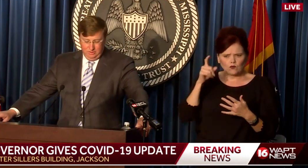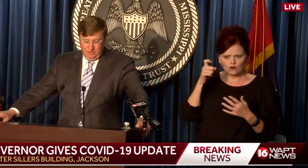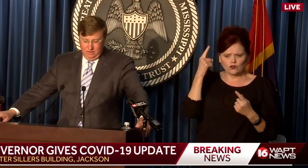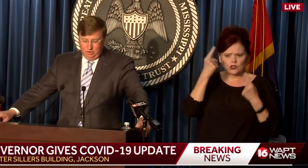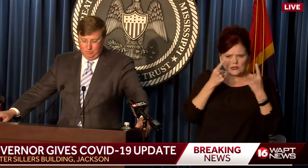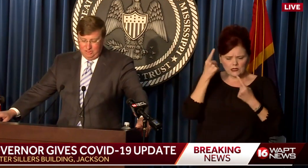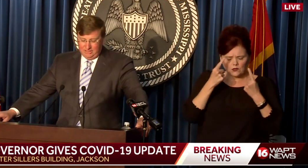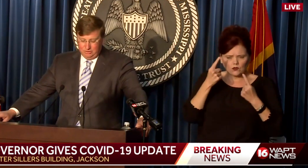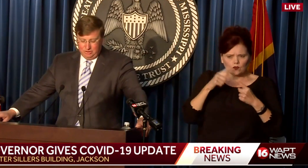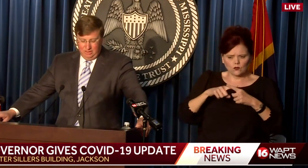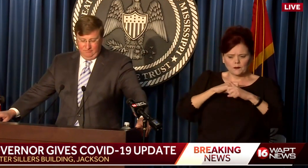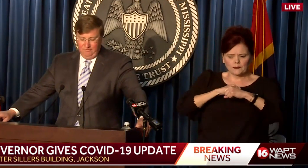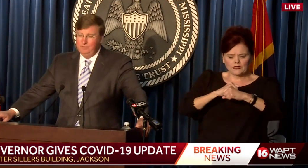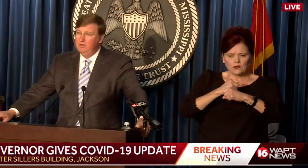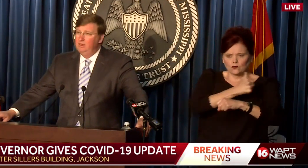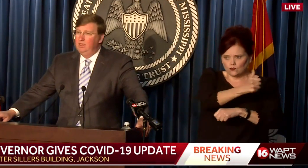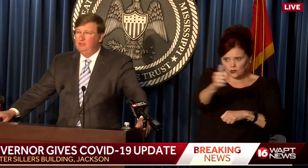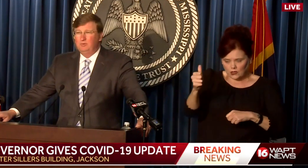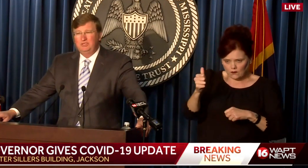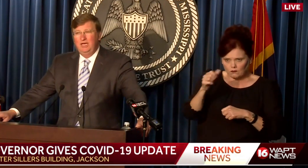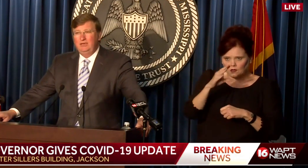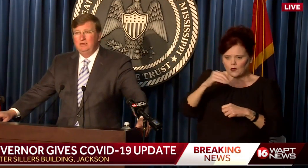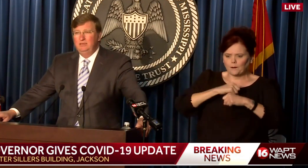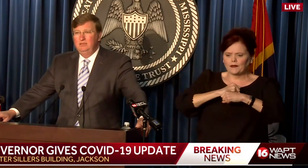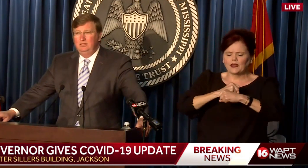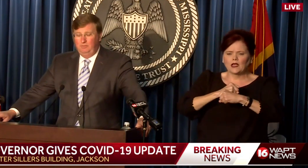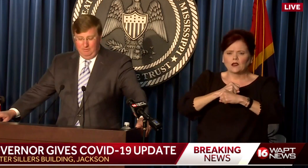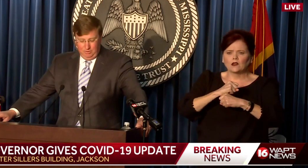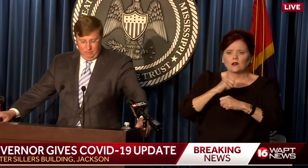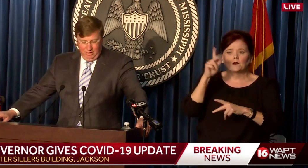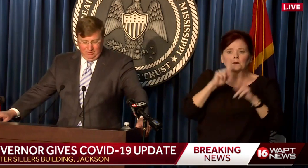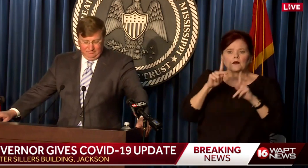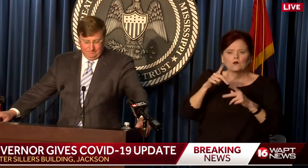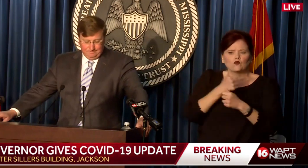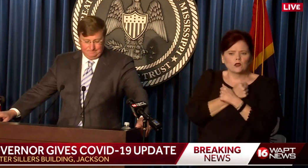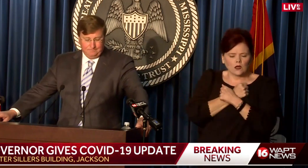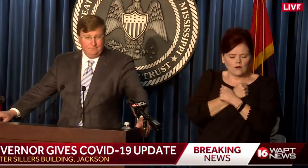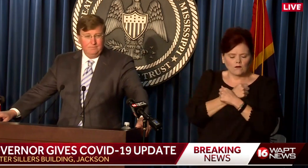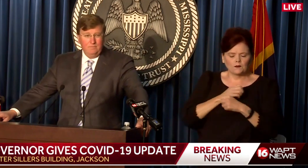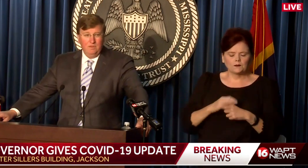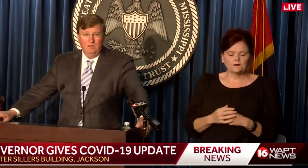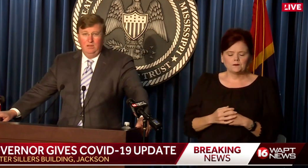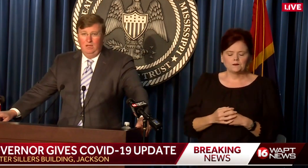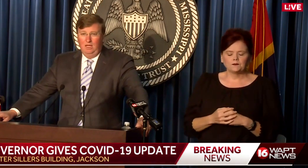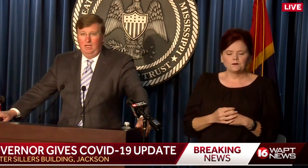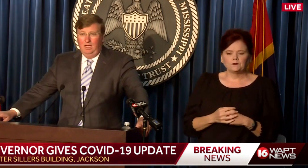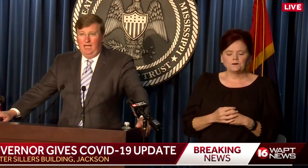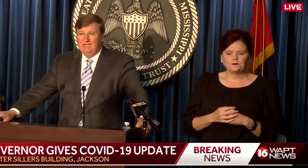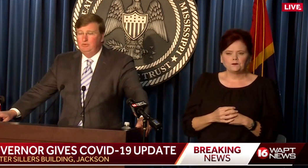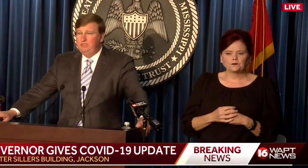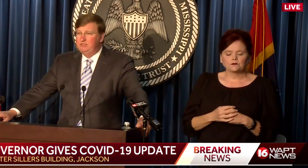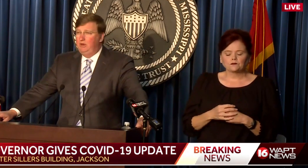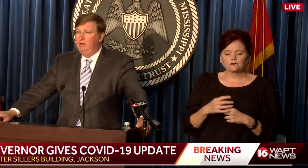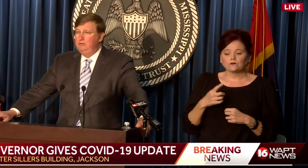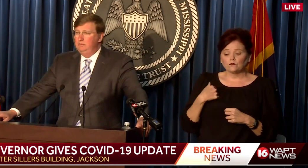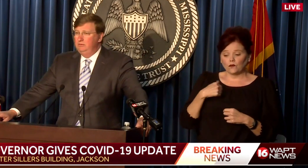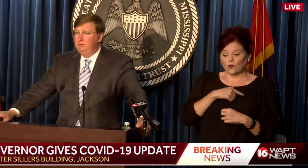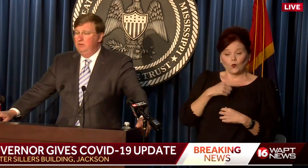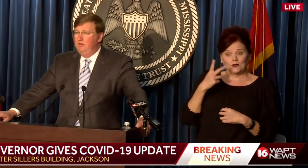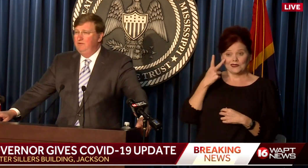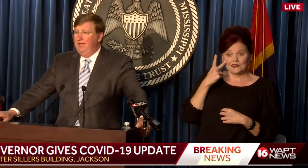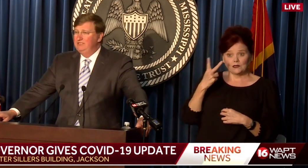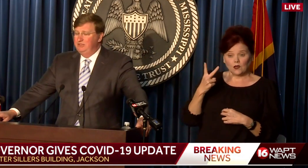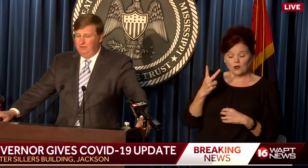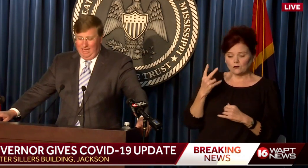consider to protect yourself and to protect the people you love. As we saw